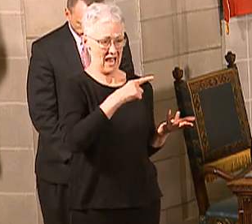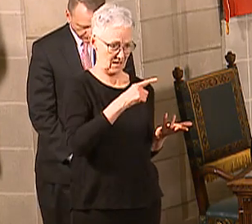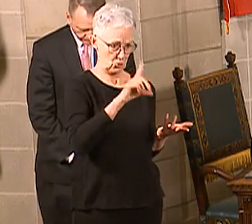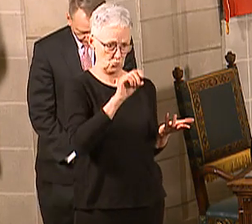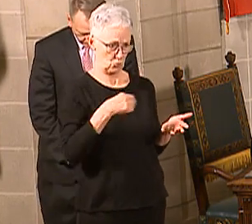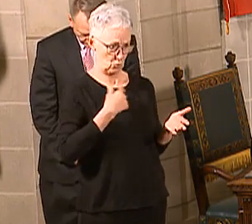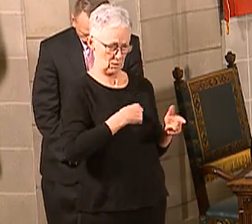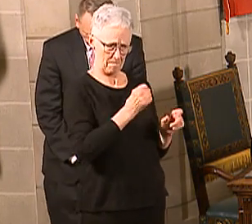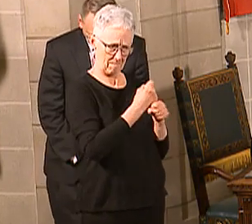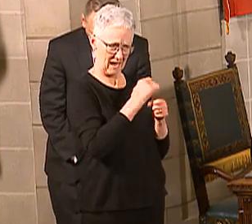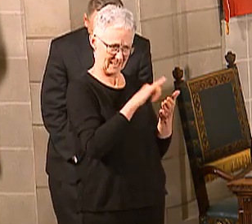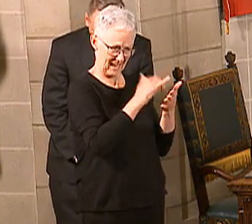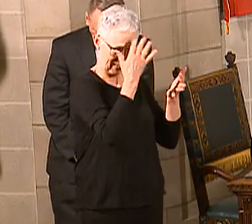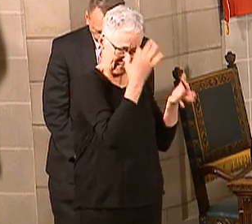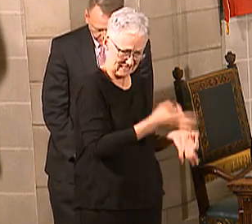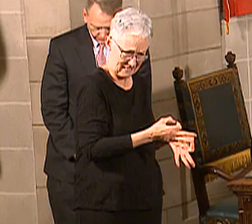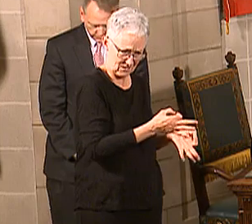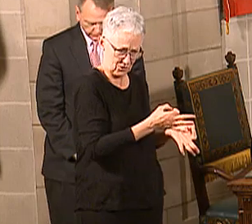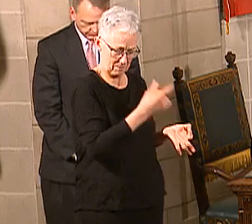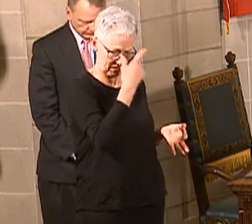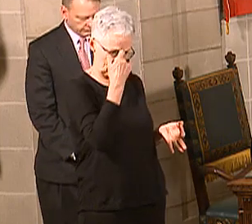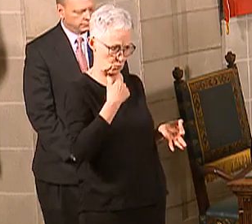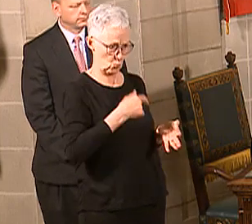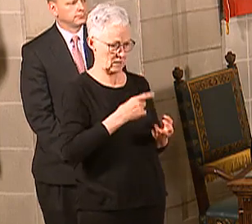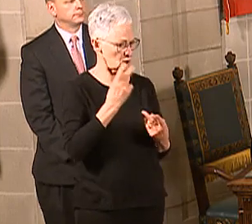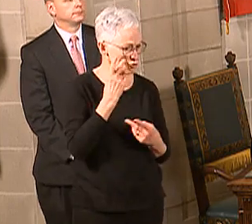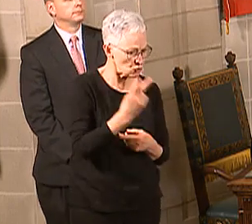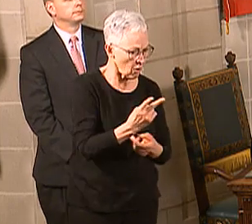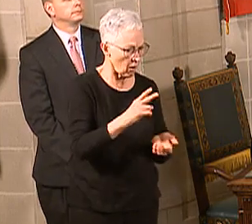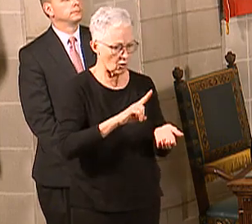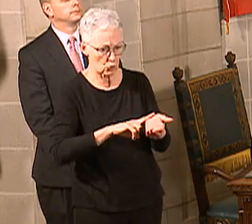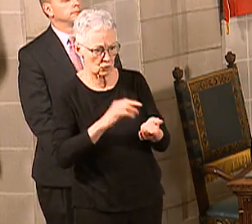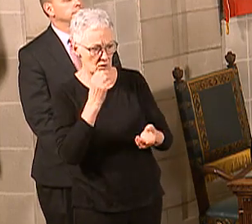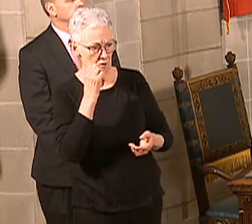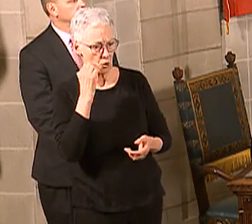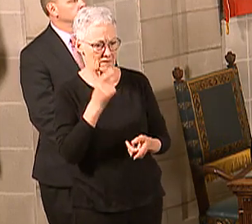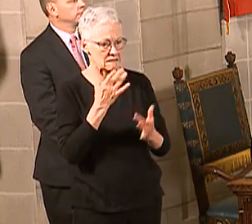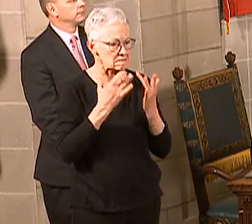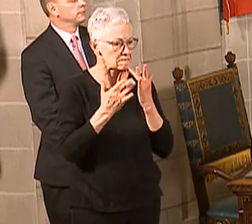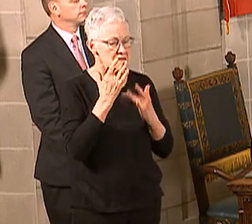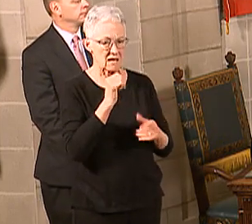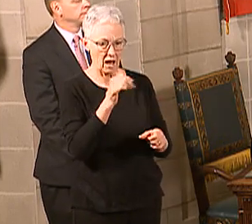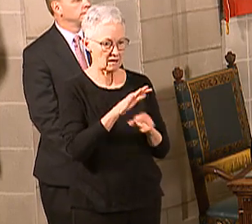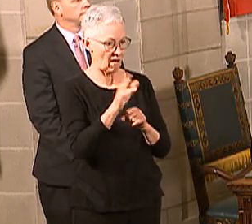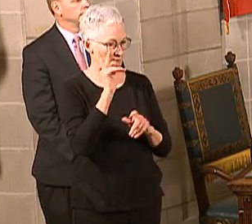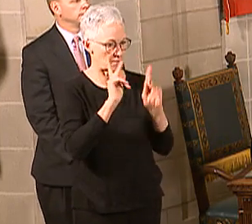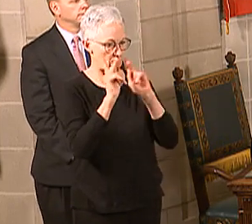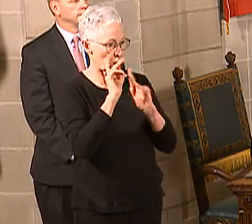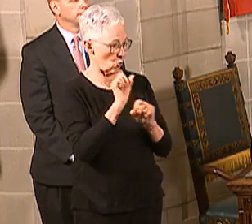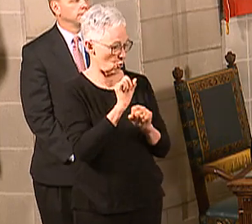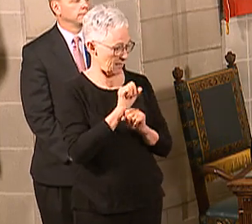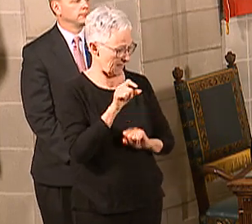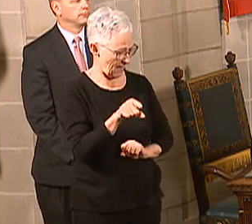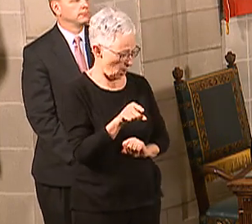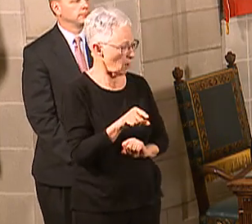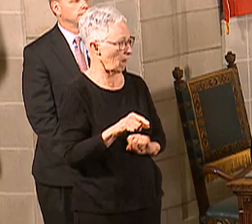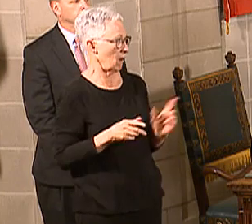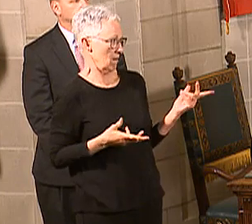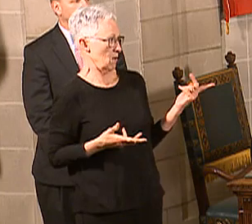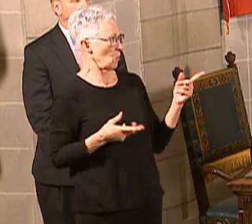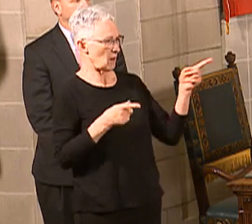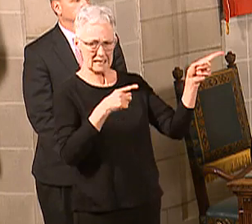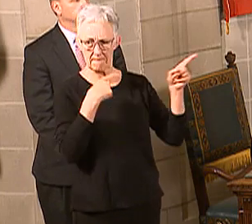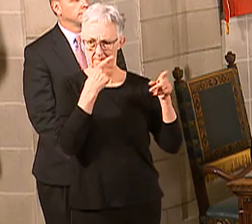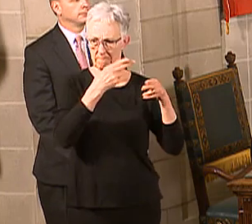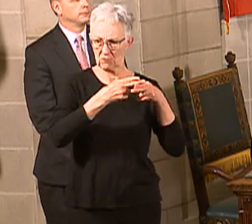saw a specific need or a specific facility that was having trouble with staffing? I think, as Heath mentioned, just in general, before the coronavirus, we were about 8%